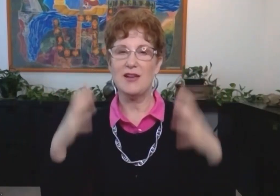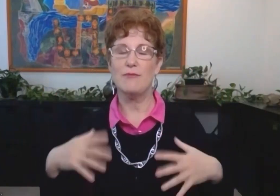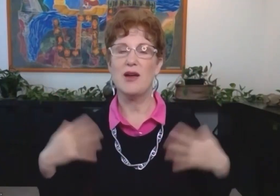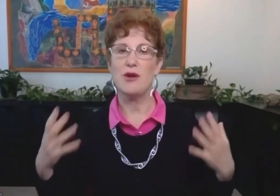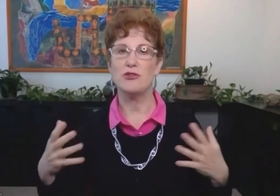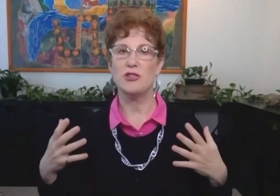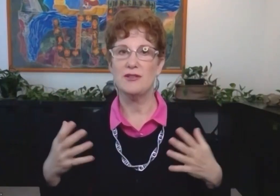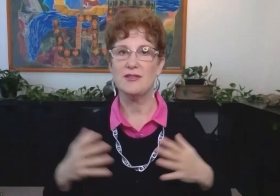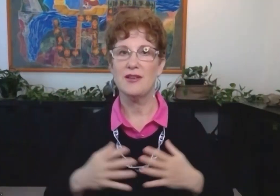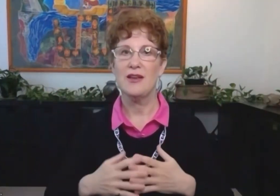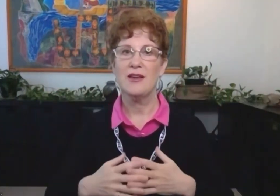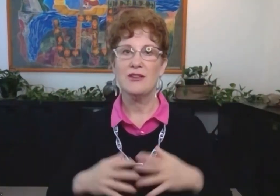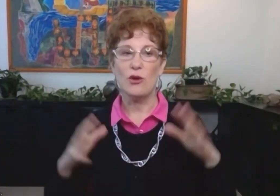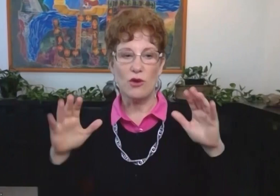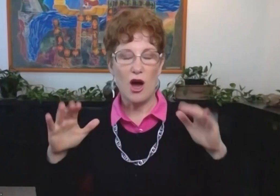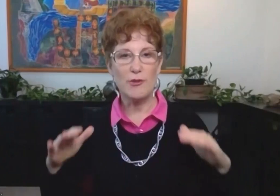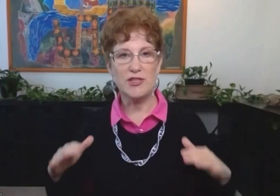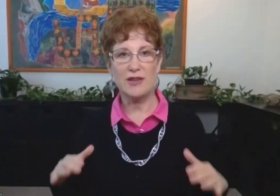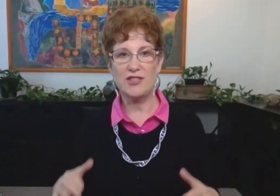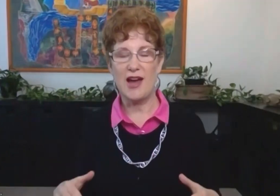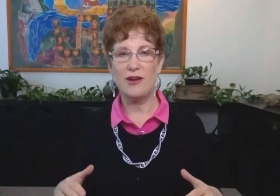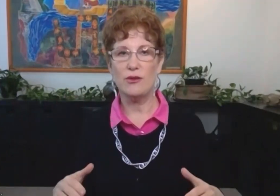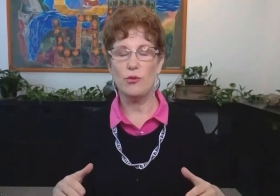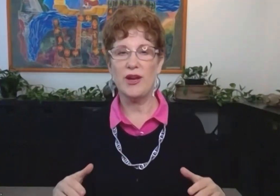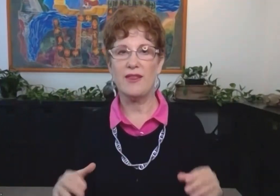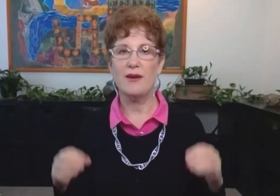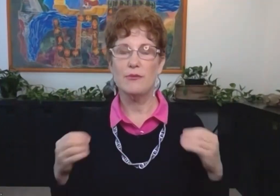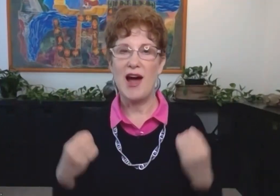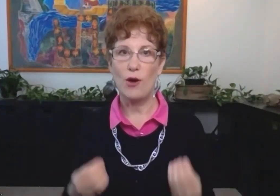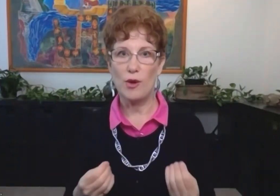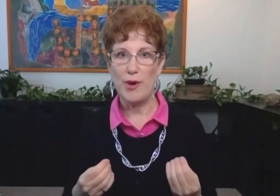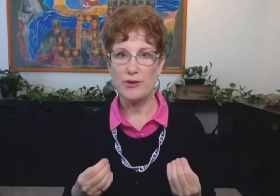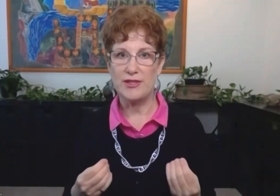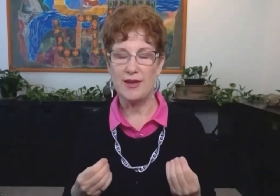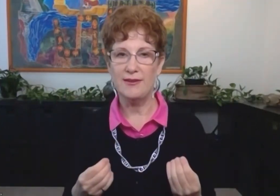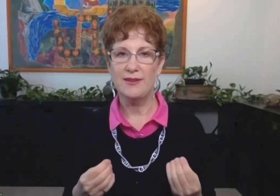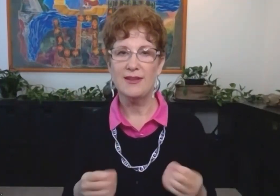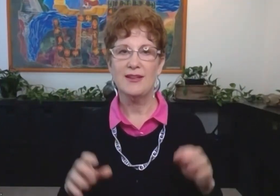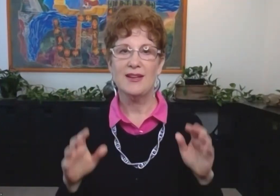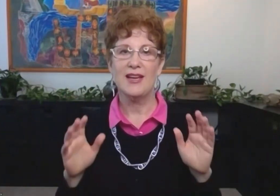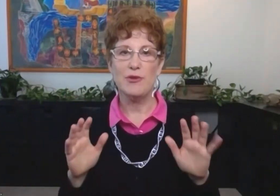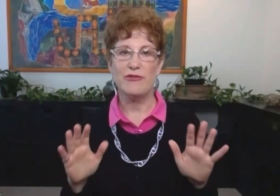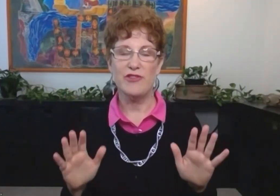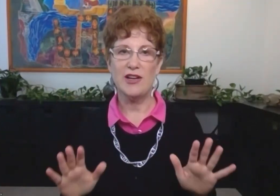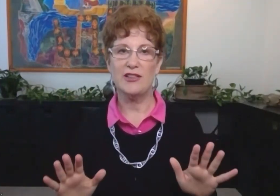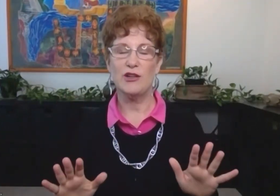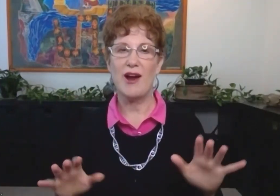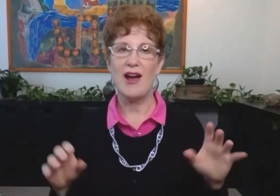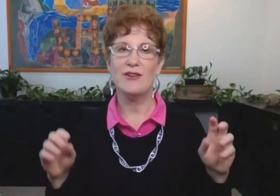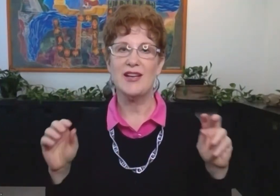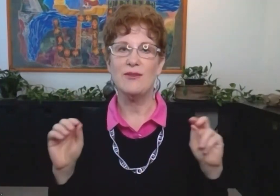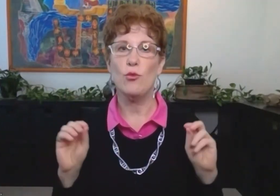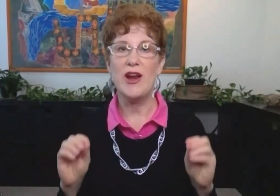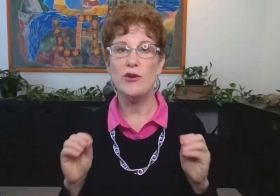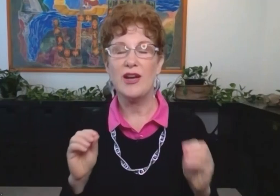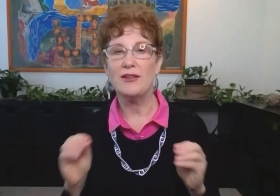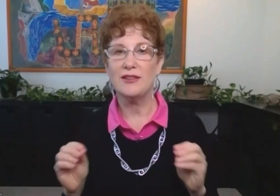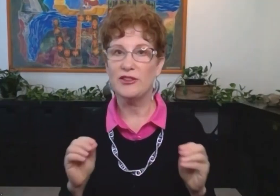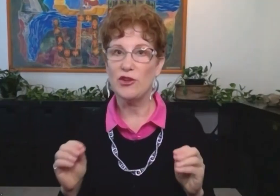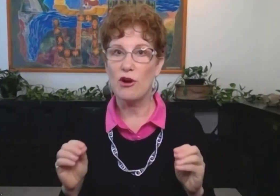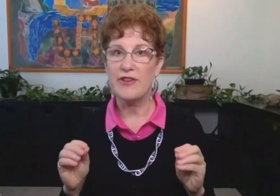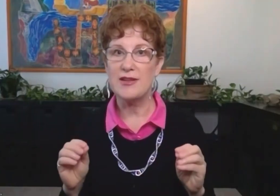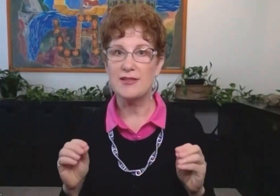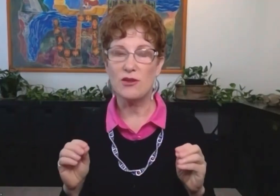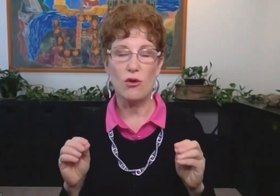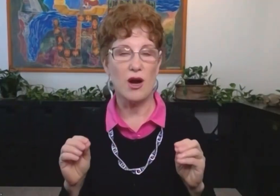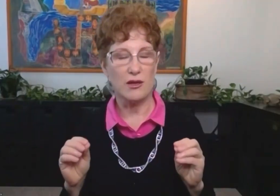to my mind and my emotions. So calm yourself down with power posing. Keep your feet on the ground. And when you